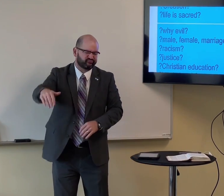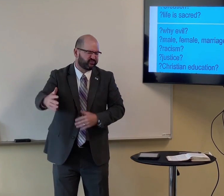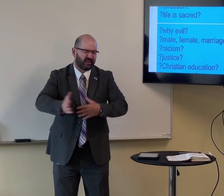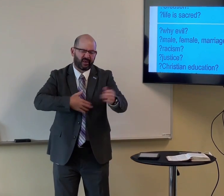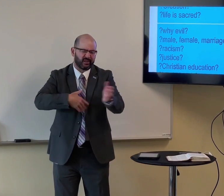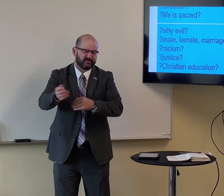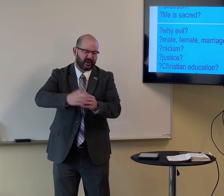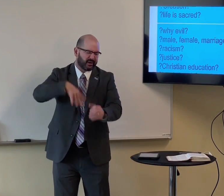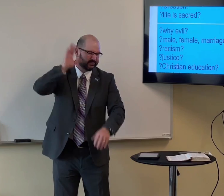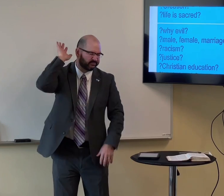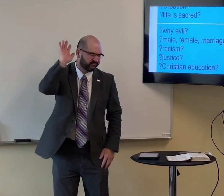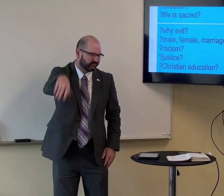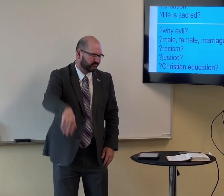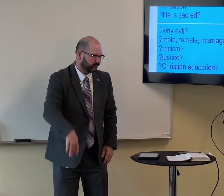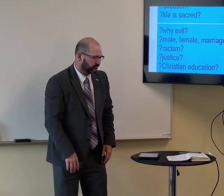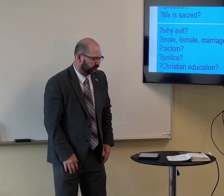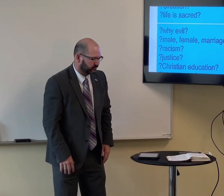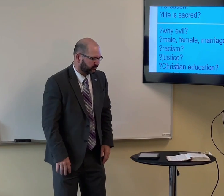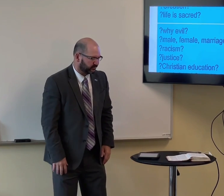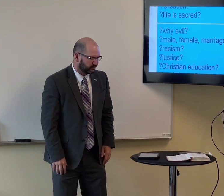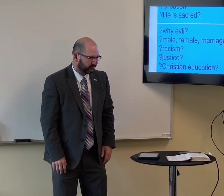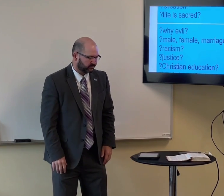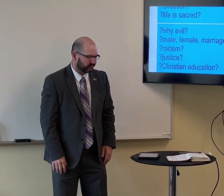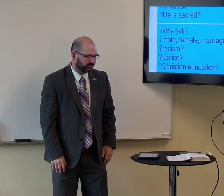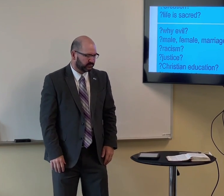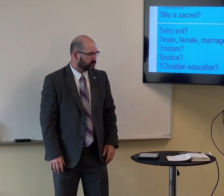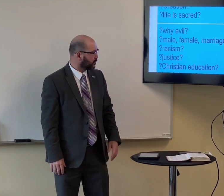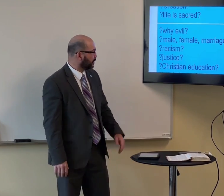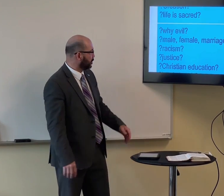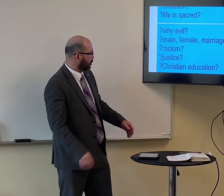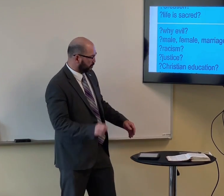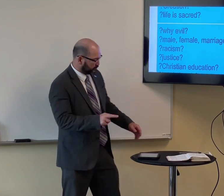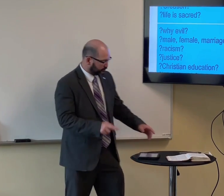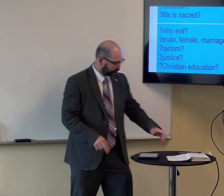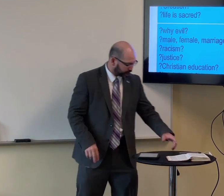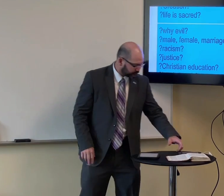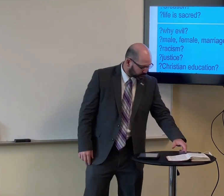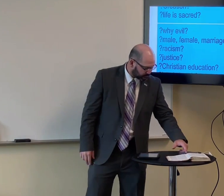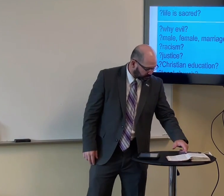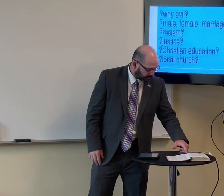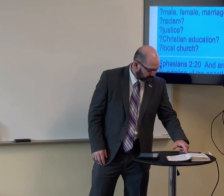That's, yeah, it's not that important. We're just going to, as long as you people get educated.